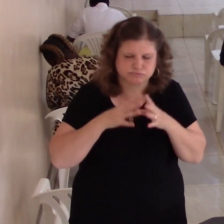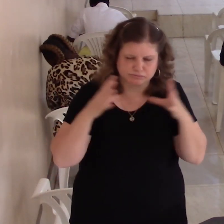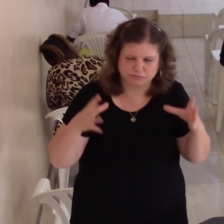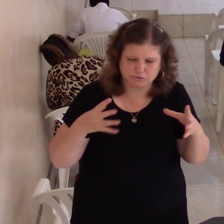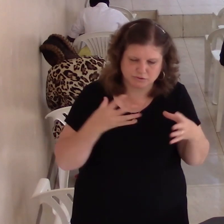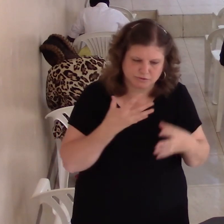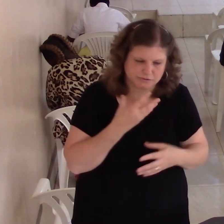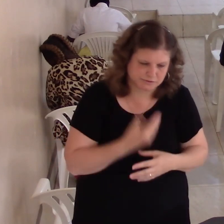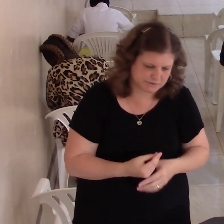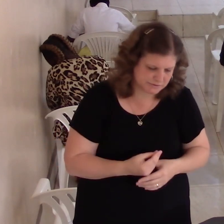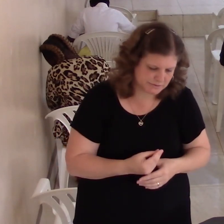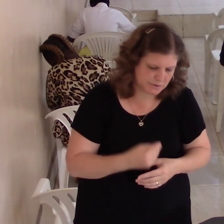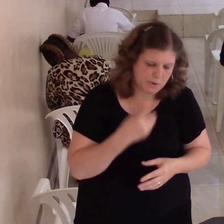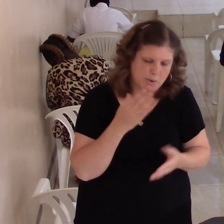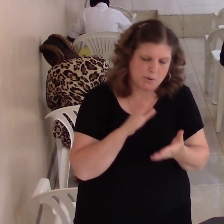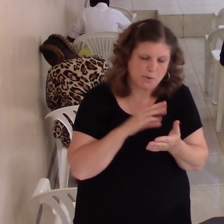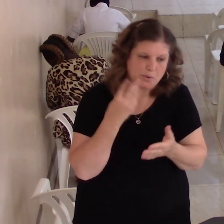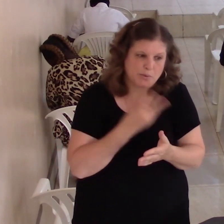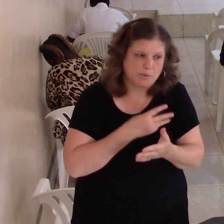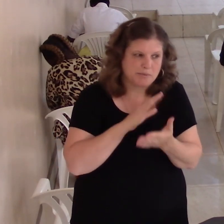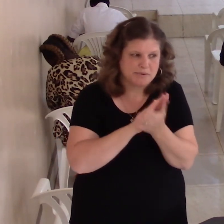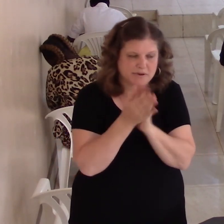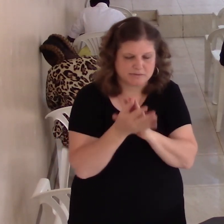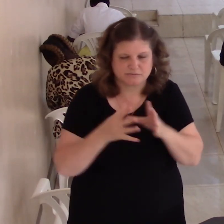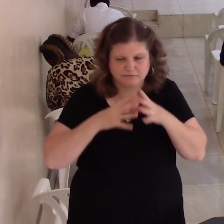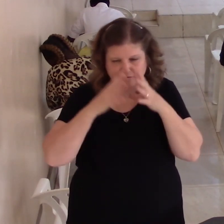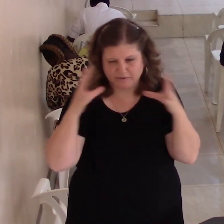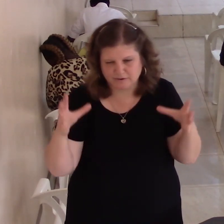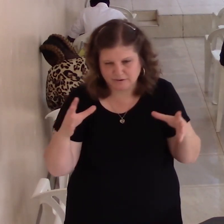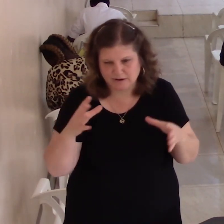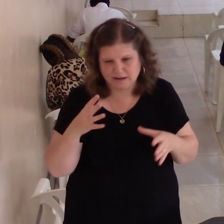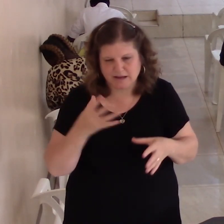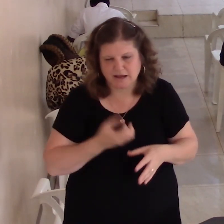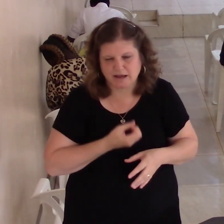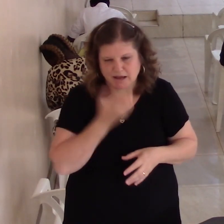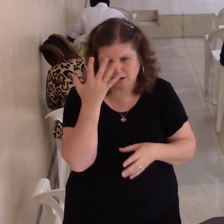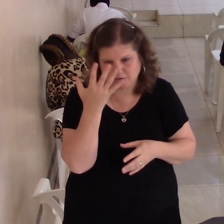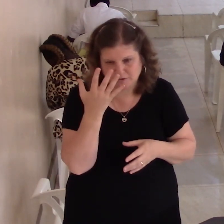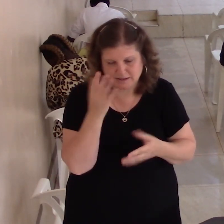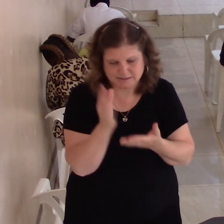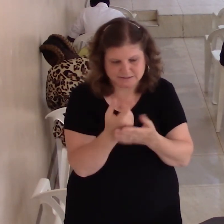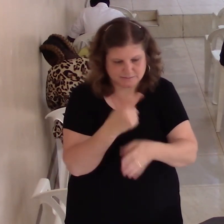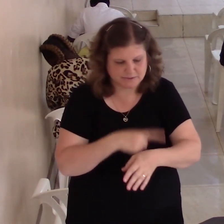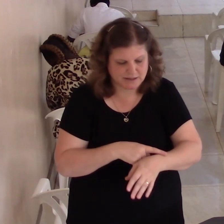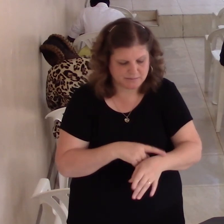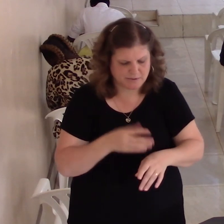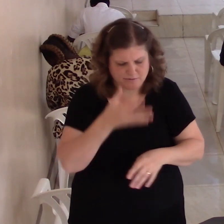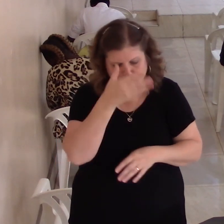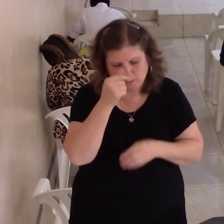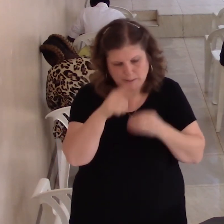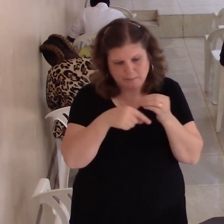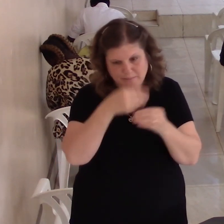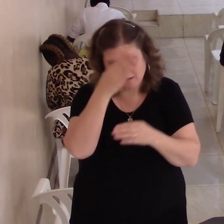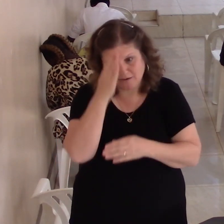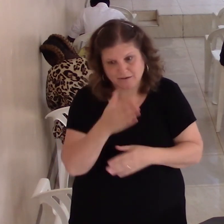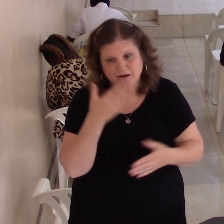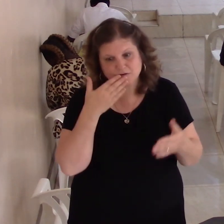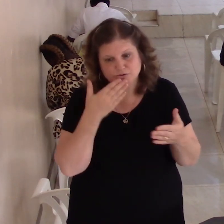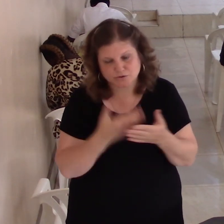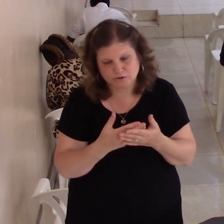so angry sometimes and forget about the ministry we forget to be thankful to God